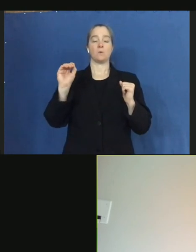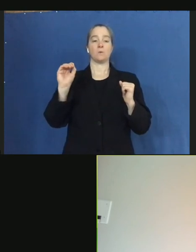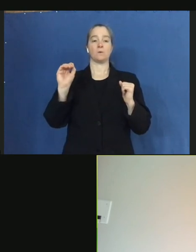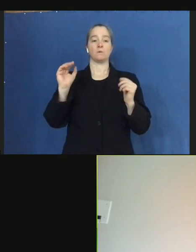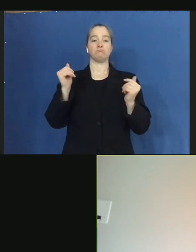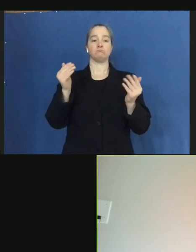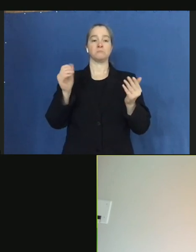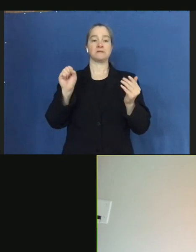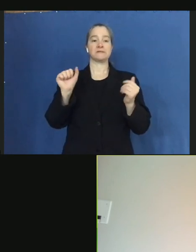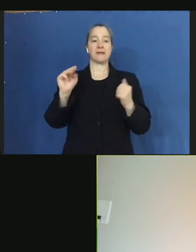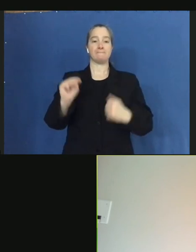unmute, Sam.